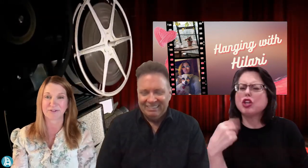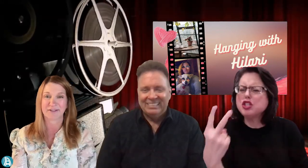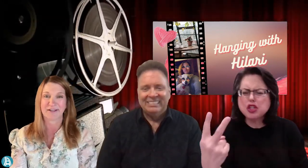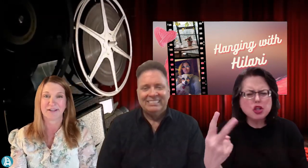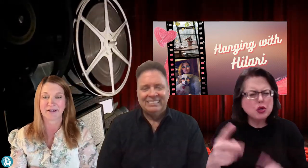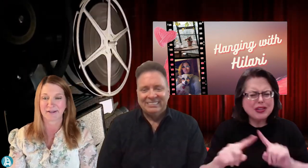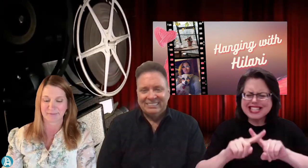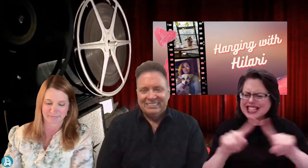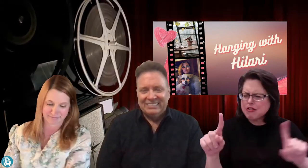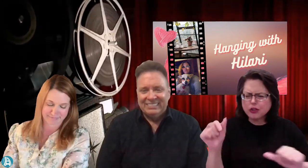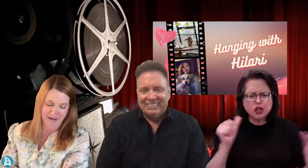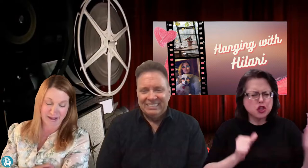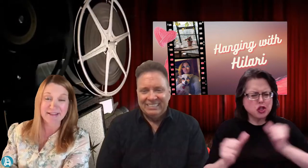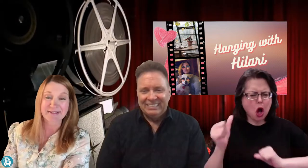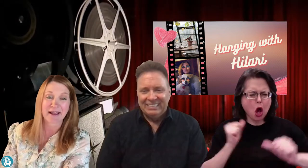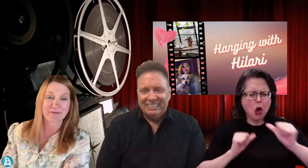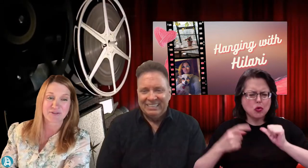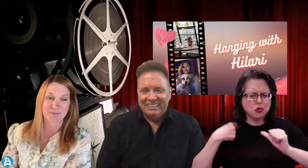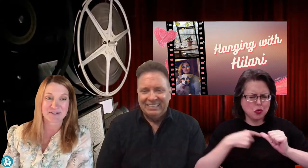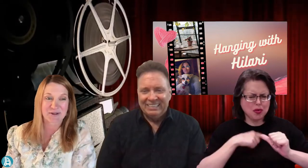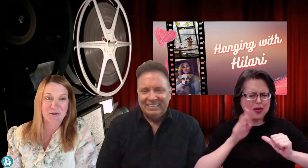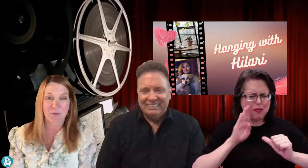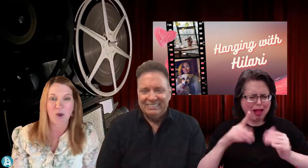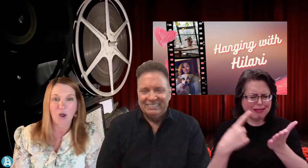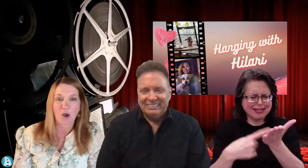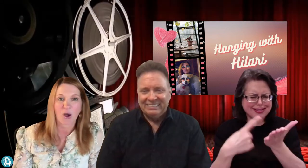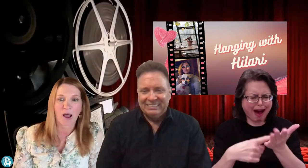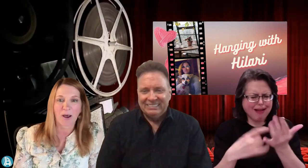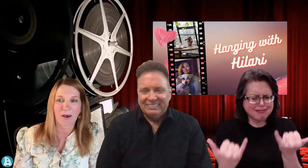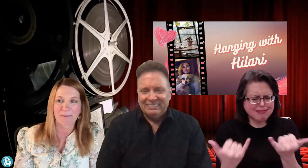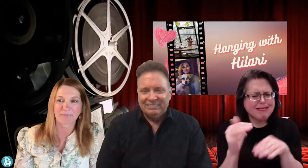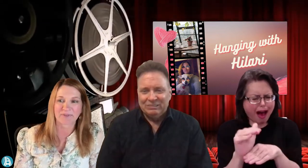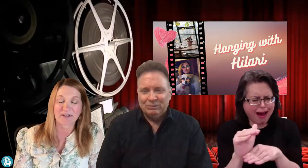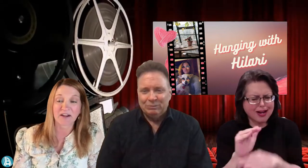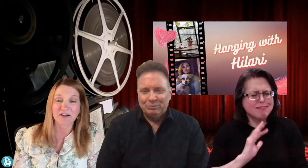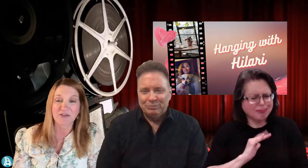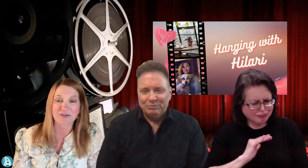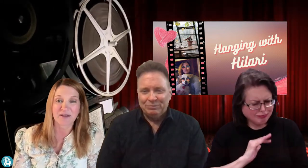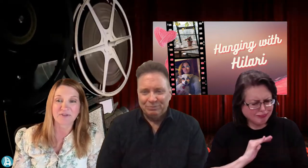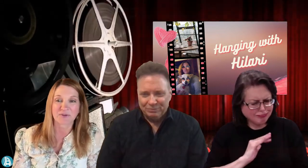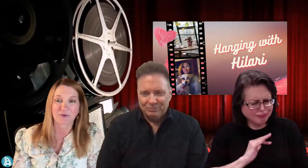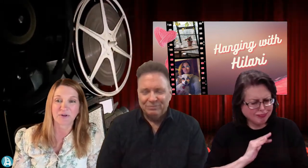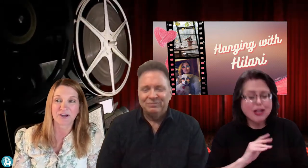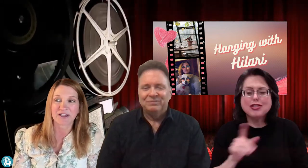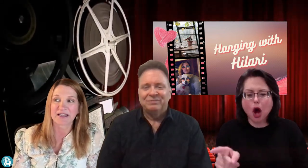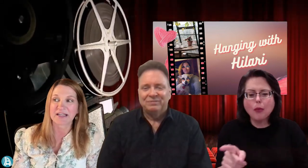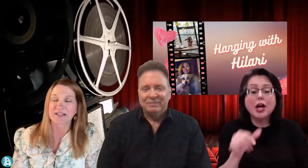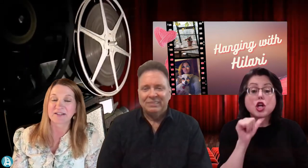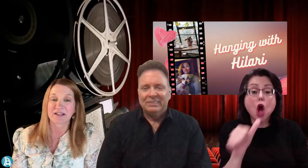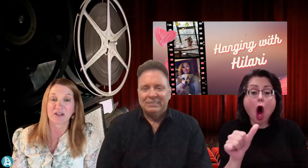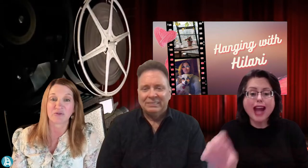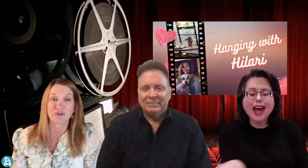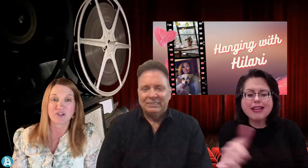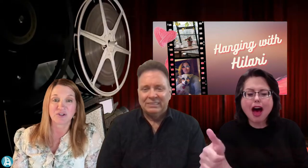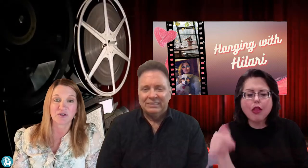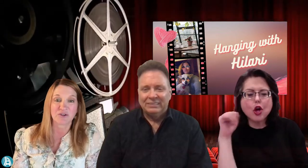on this live stream. So, Not Another Deaf Story is an original